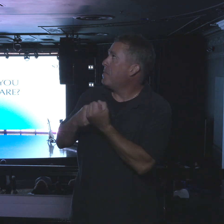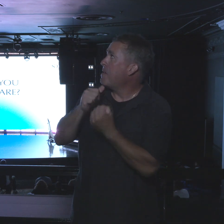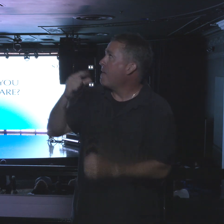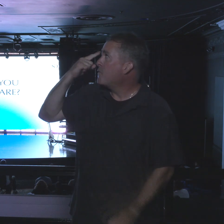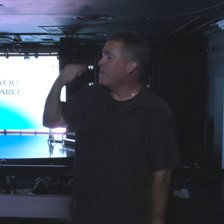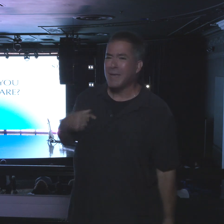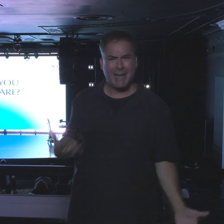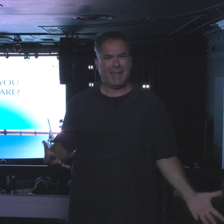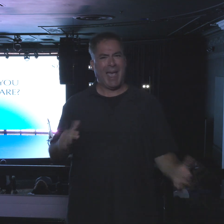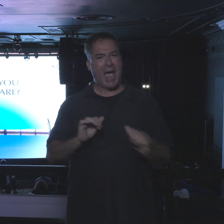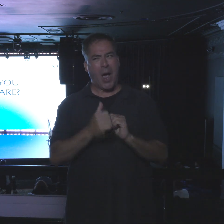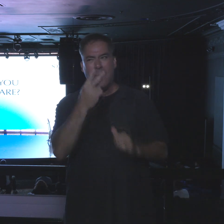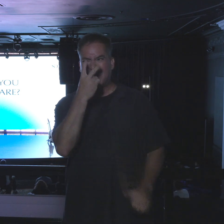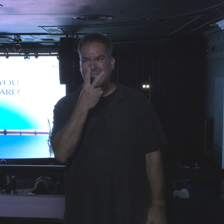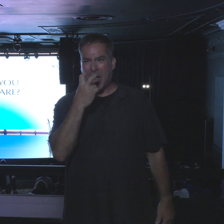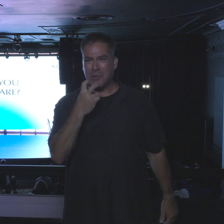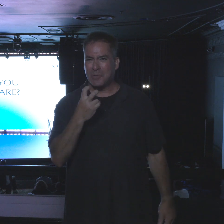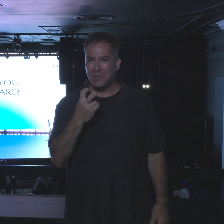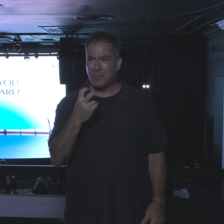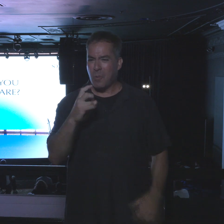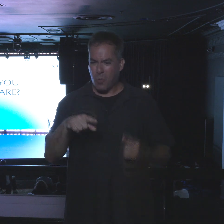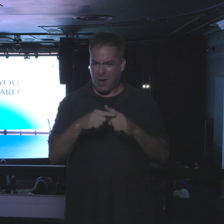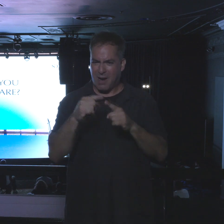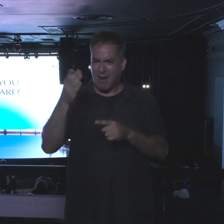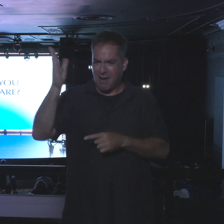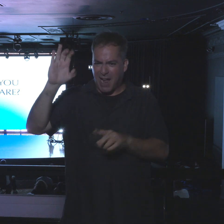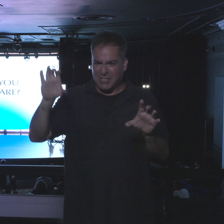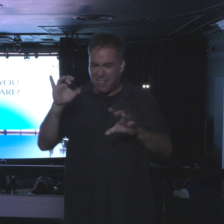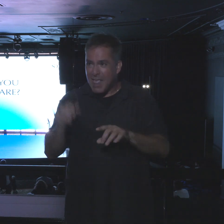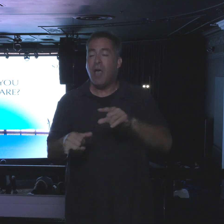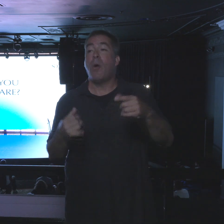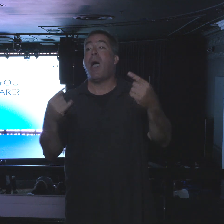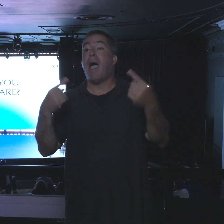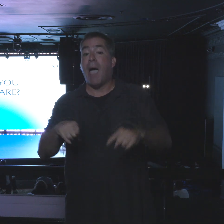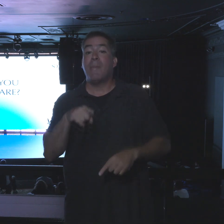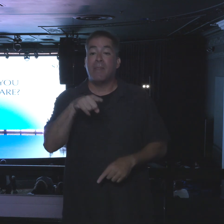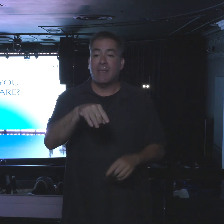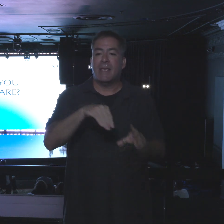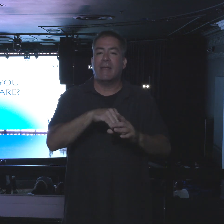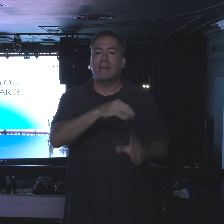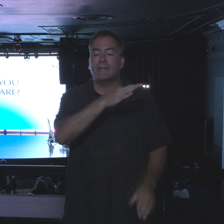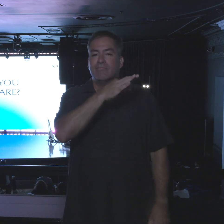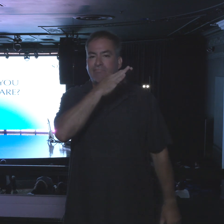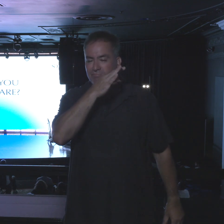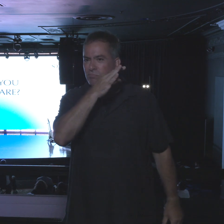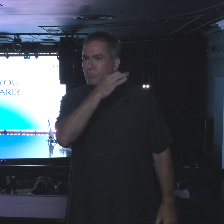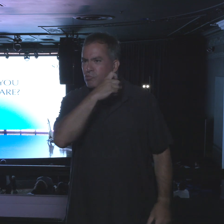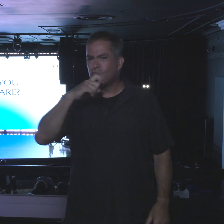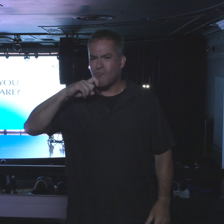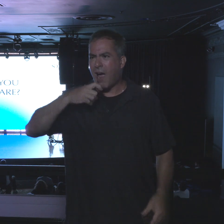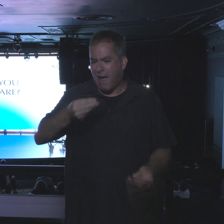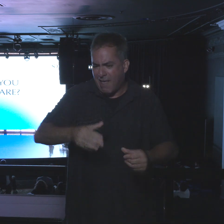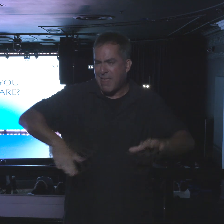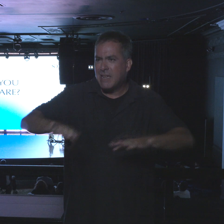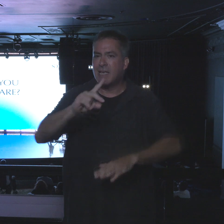them, and God is not with them. And they end up in a desert. Not because they took a wrong turn,